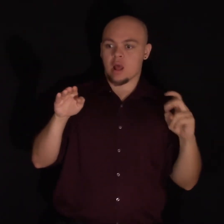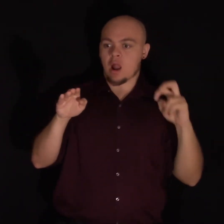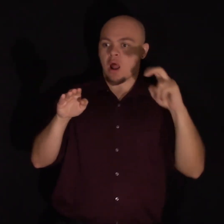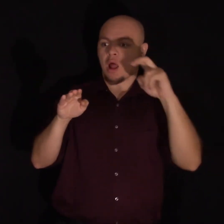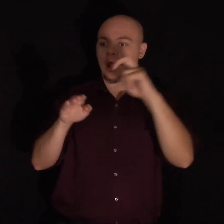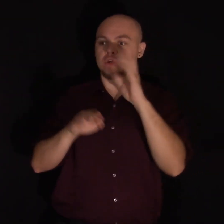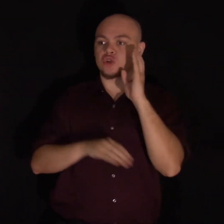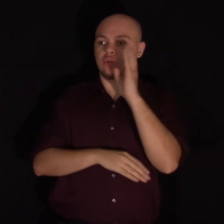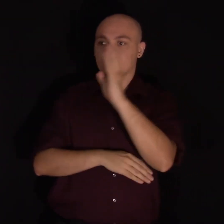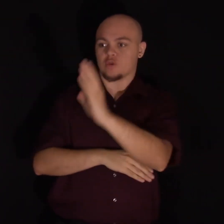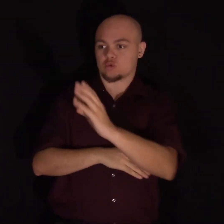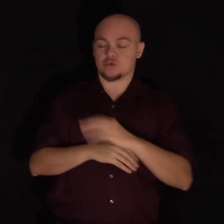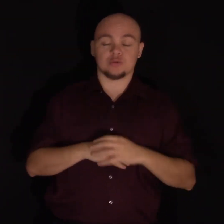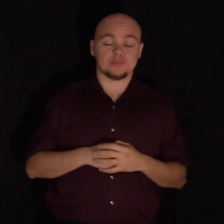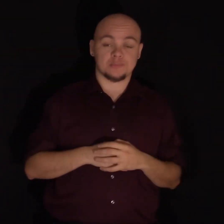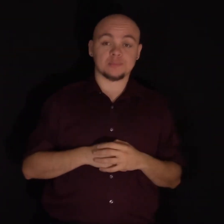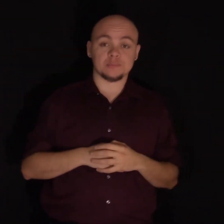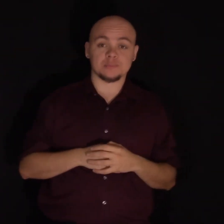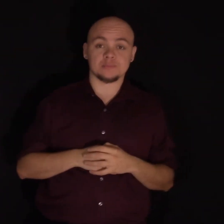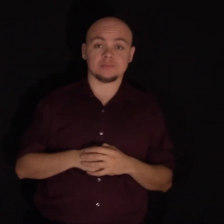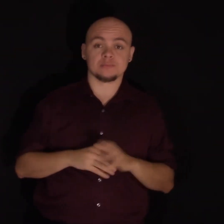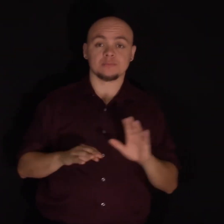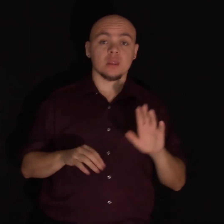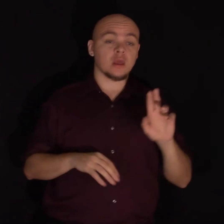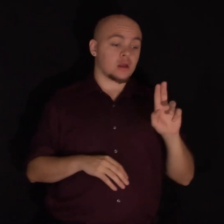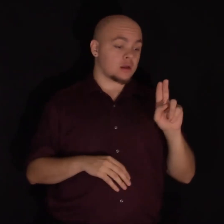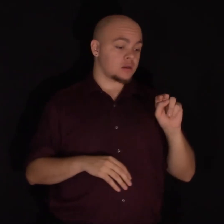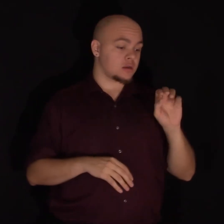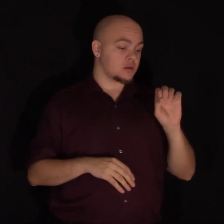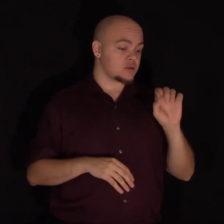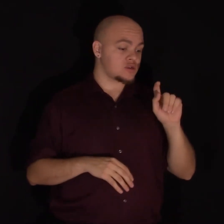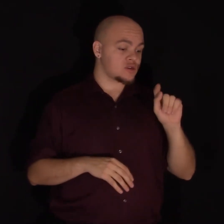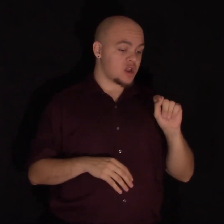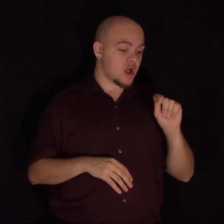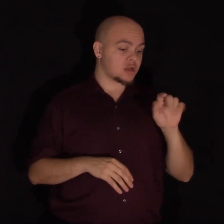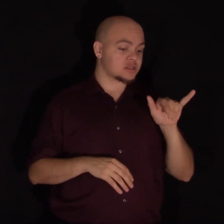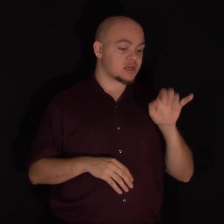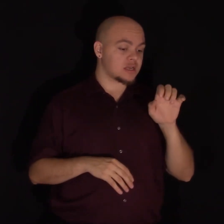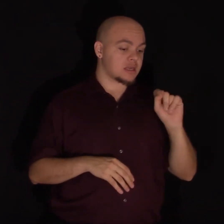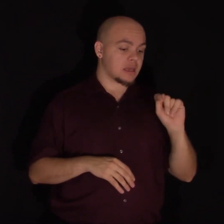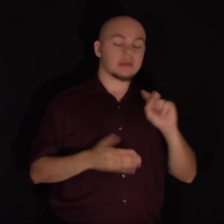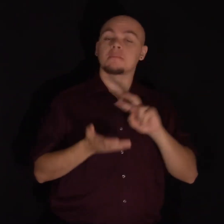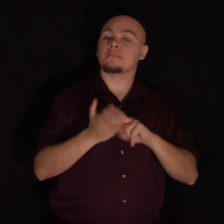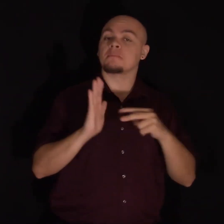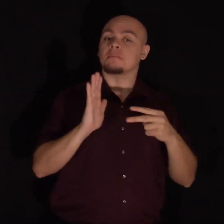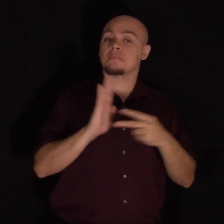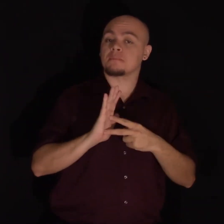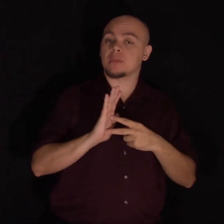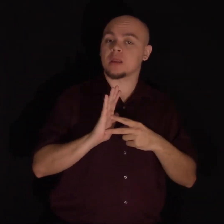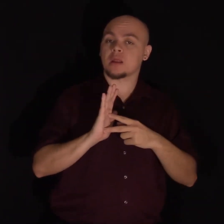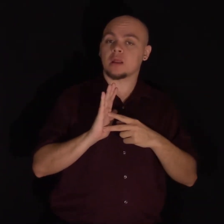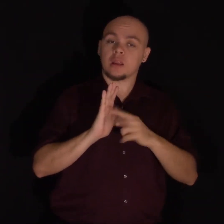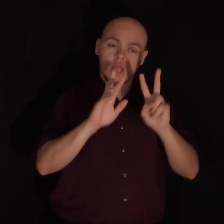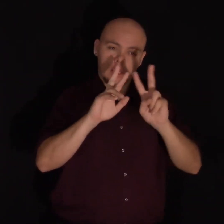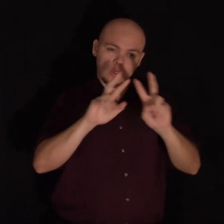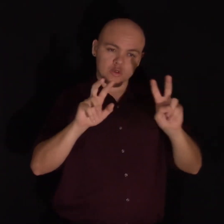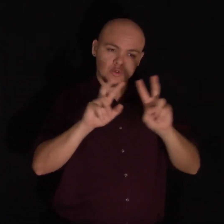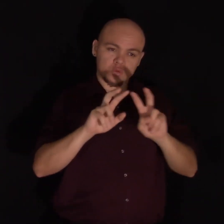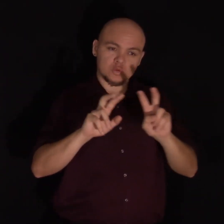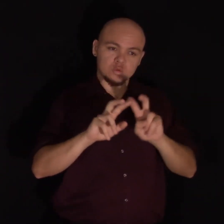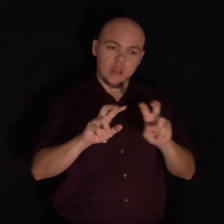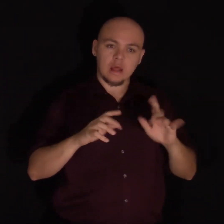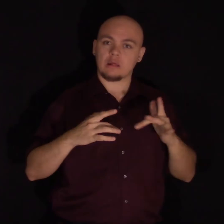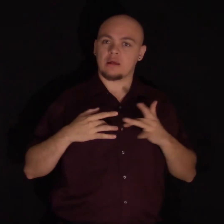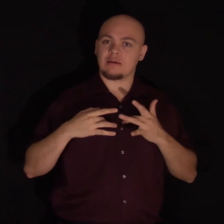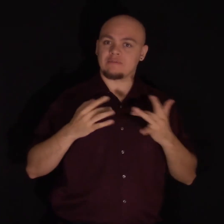Not Yet also gave me insight into a critical event early